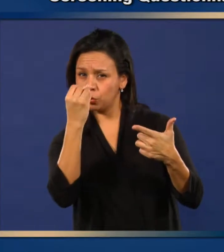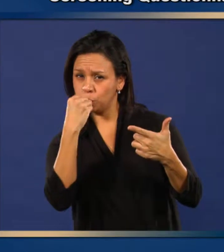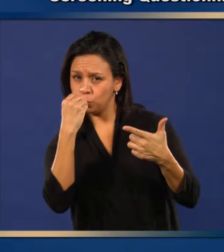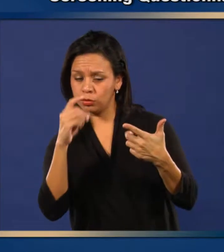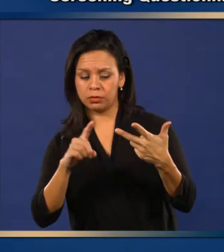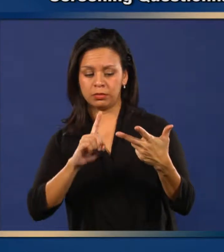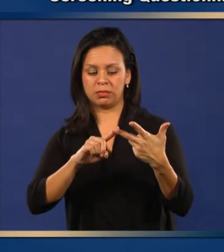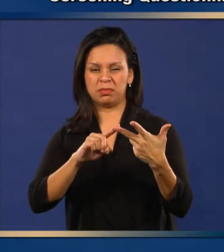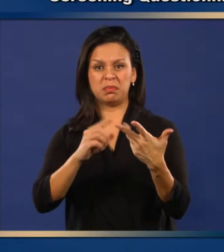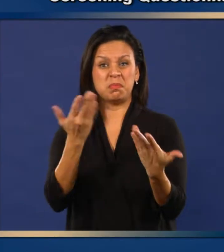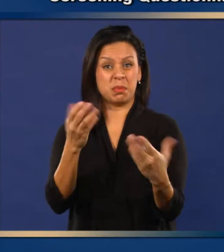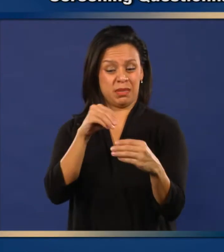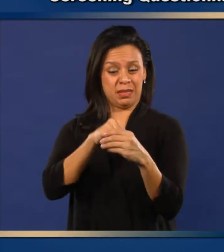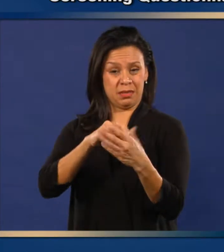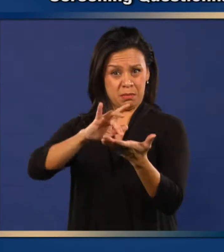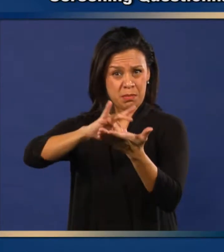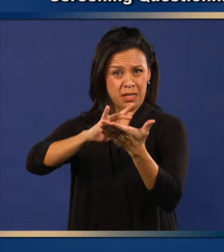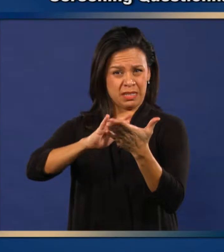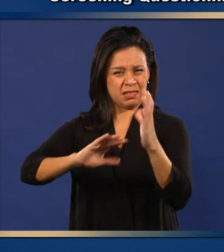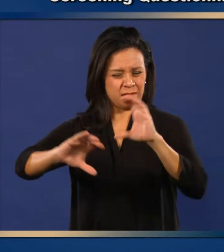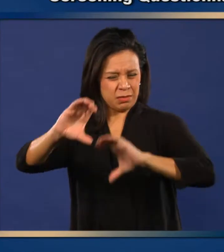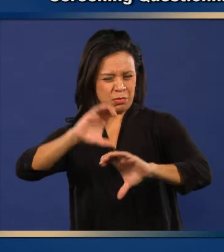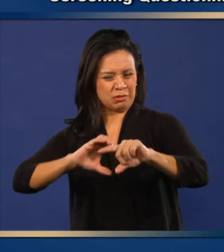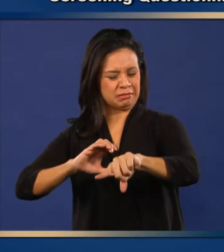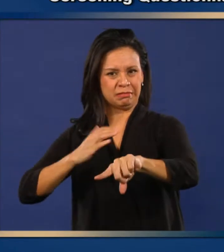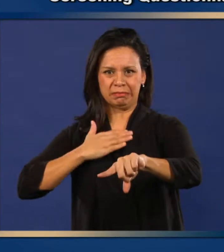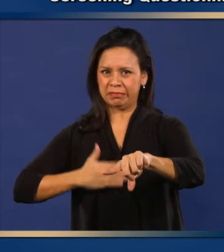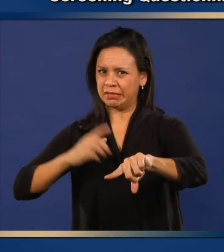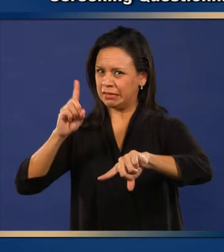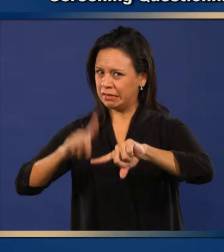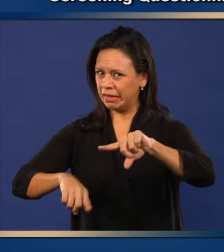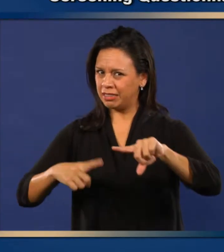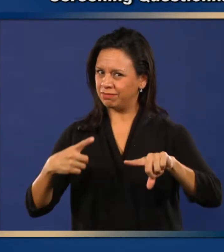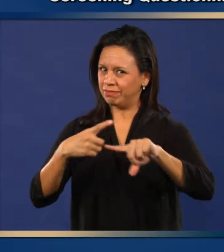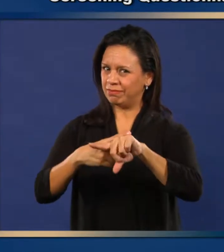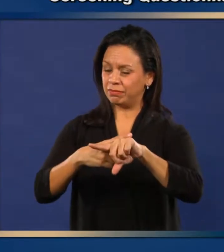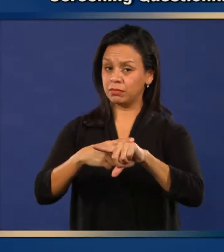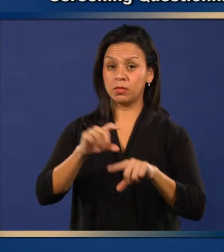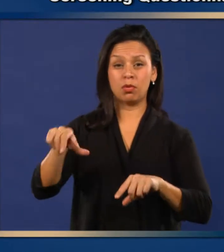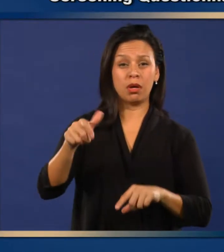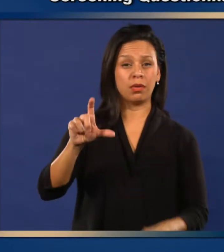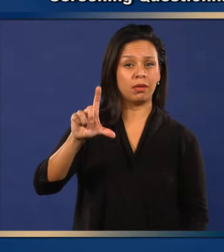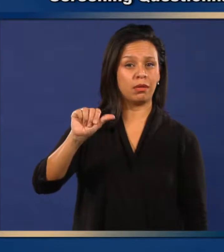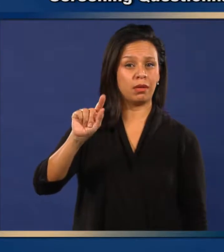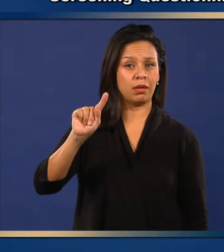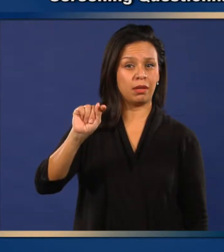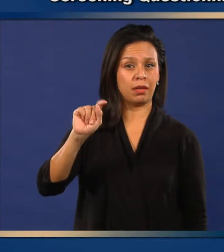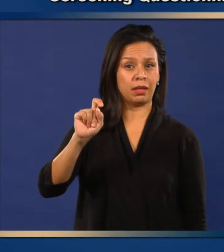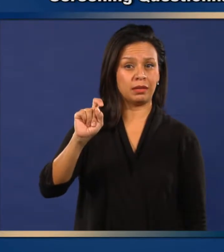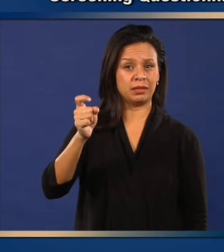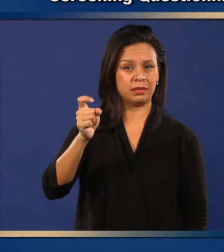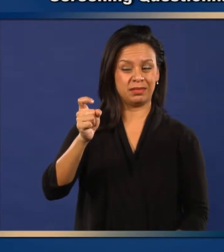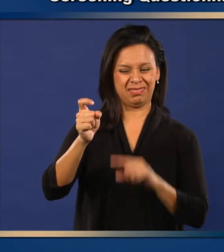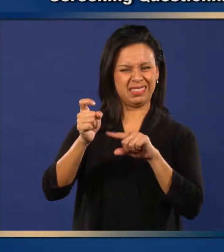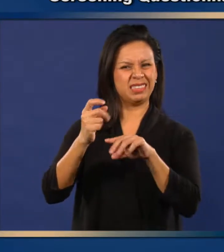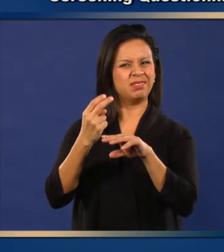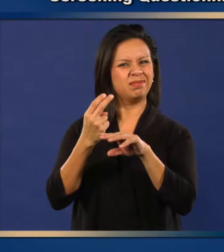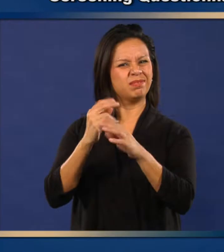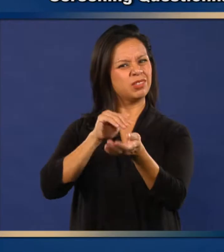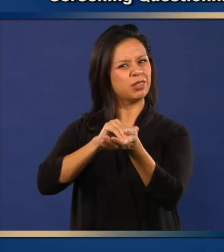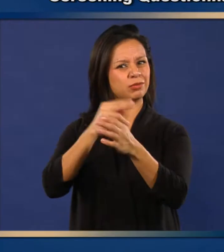a vaccine component, or latex? Number 2.